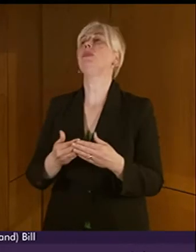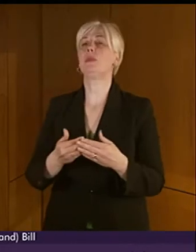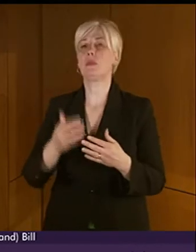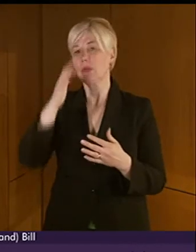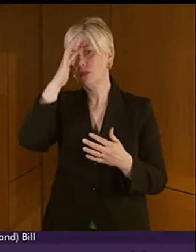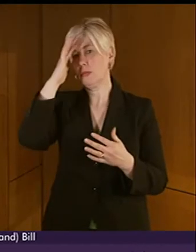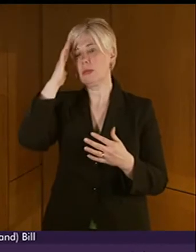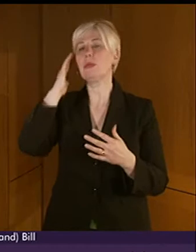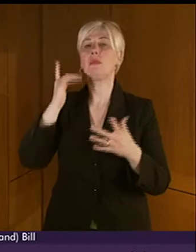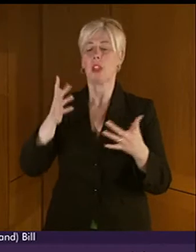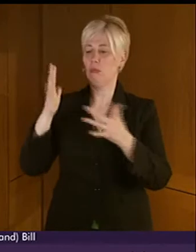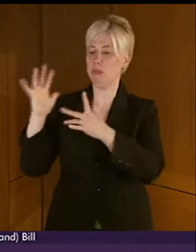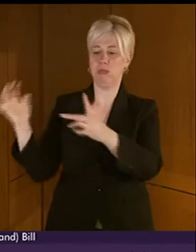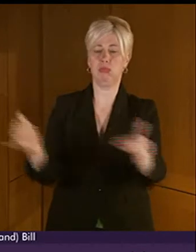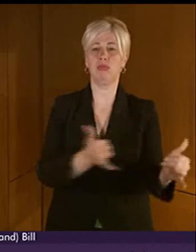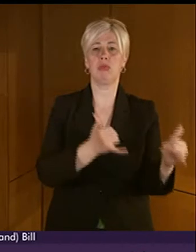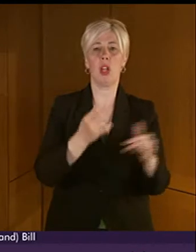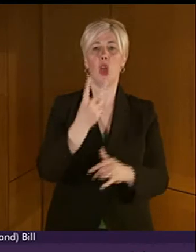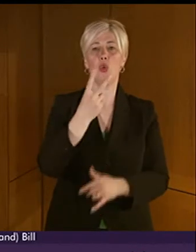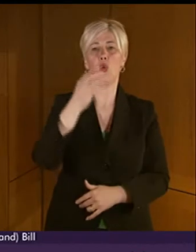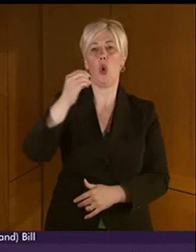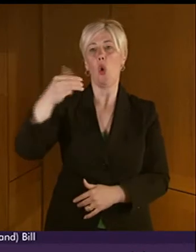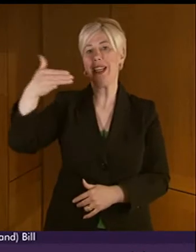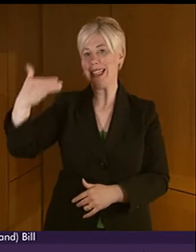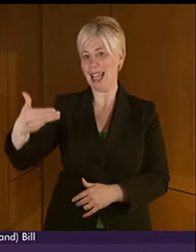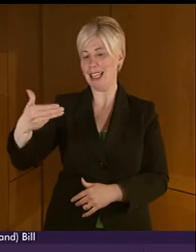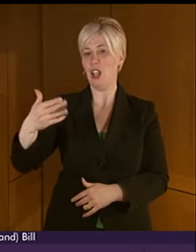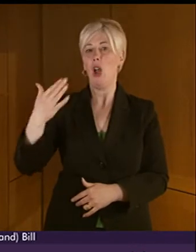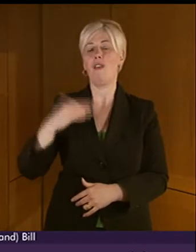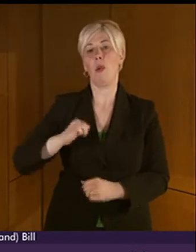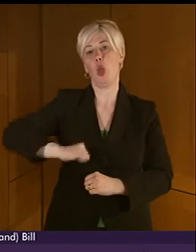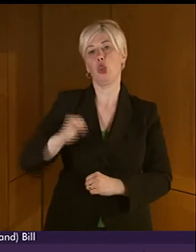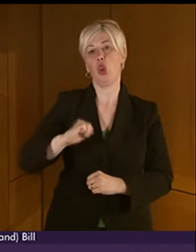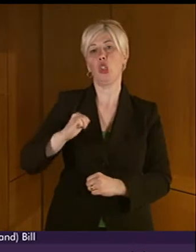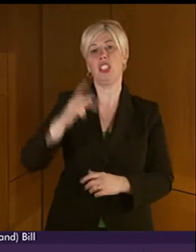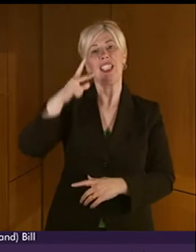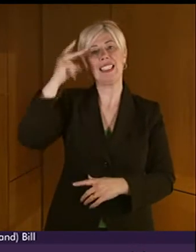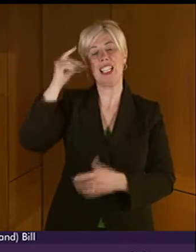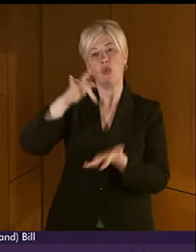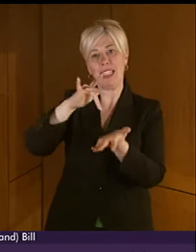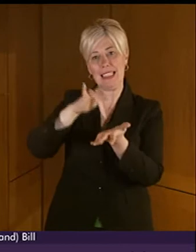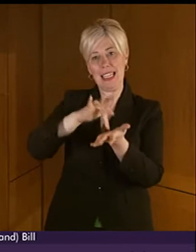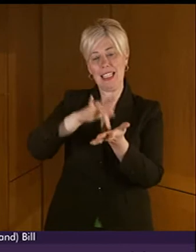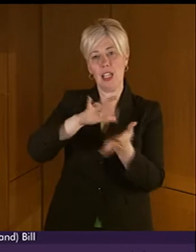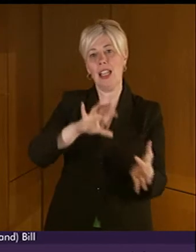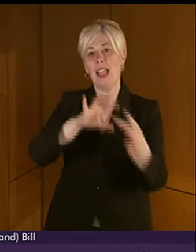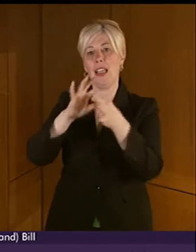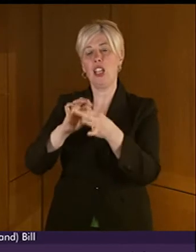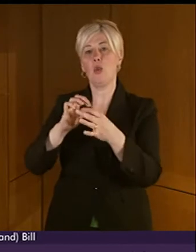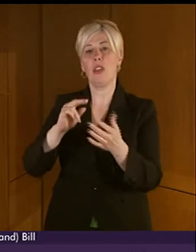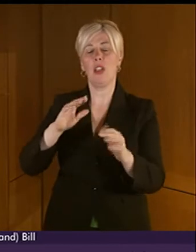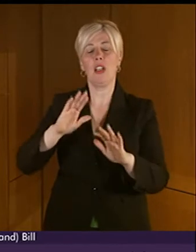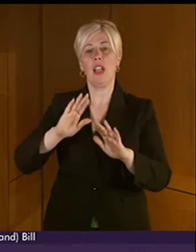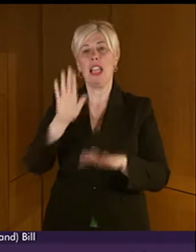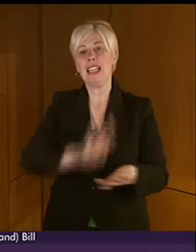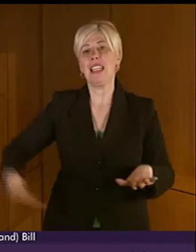by Marian Grimes in 2009 on behalf of the Scottish Sensory Centre in conjunction with the National Deaf Children's Society